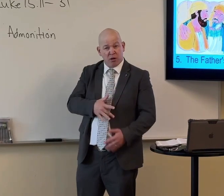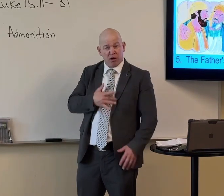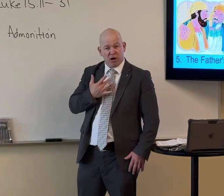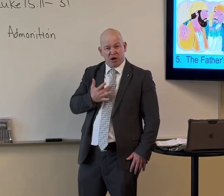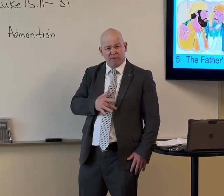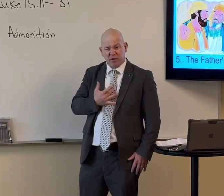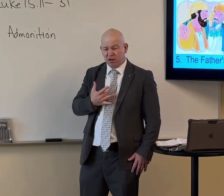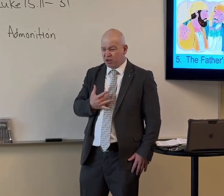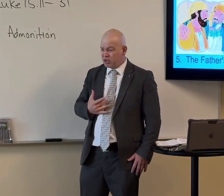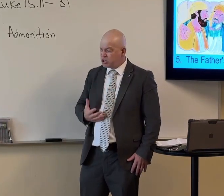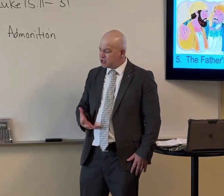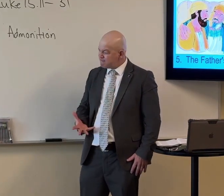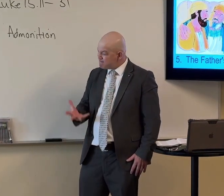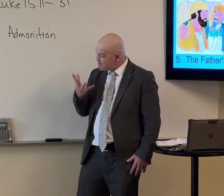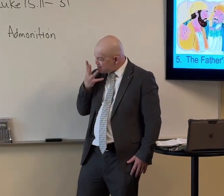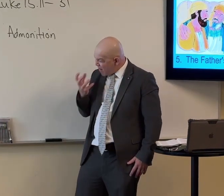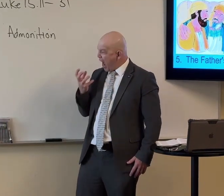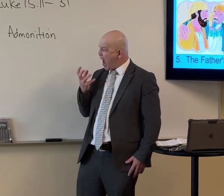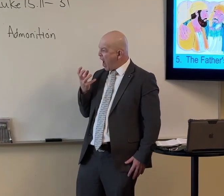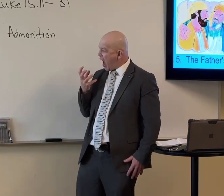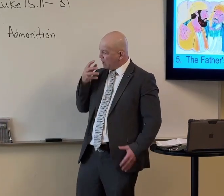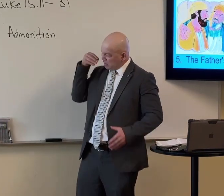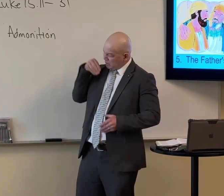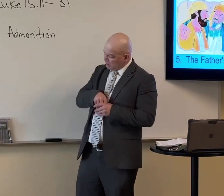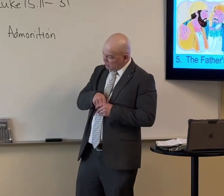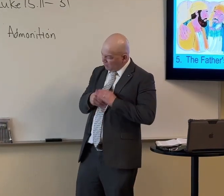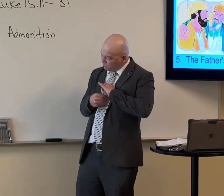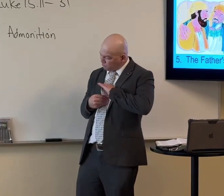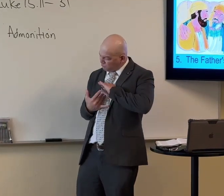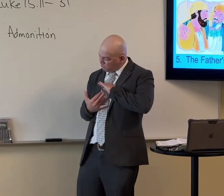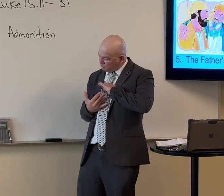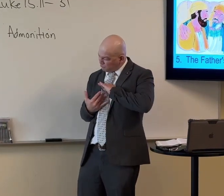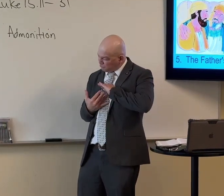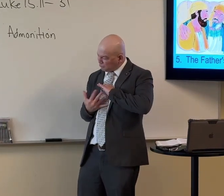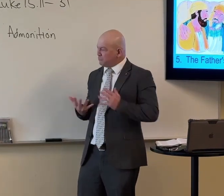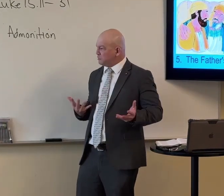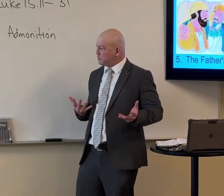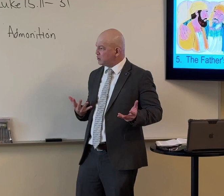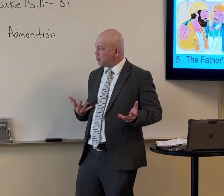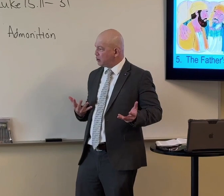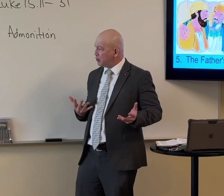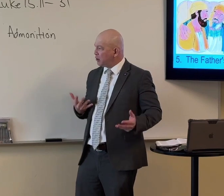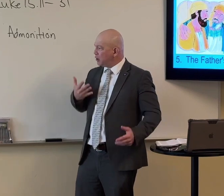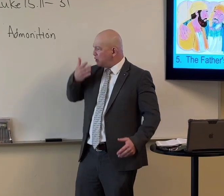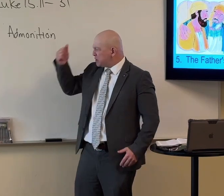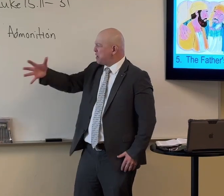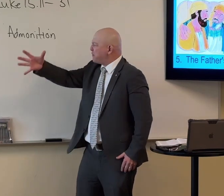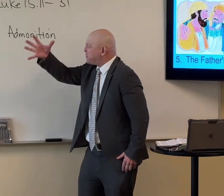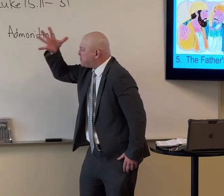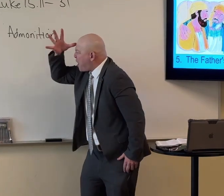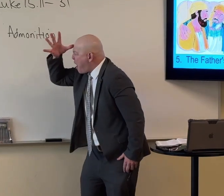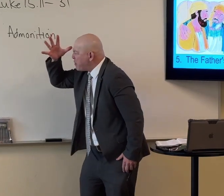The son and daughters look at that and they get angry inside. They're seething with anger because,